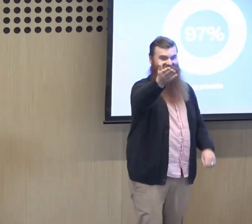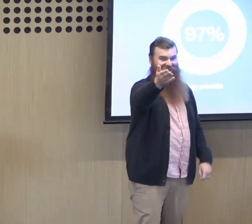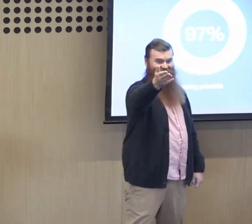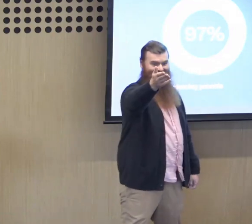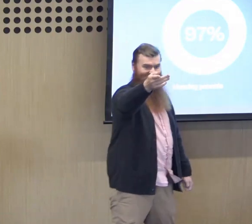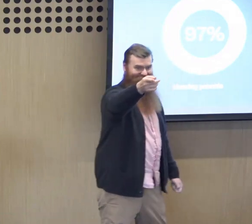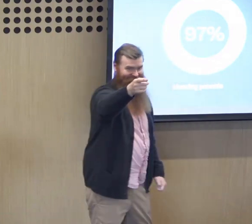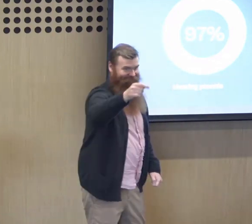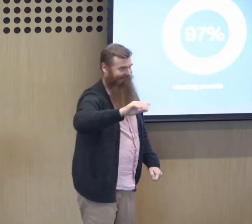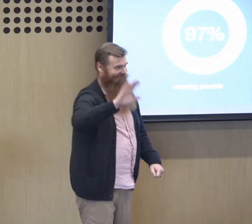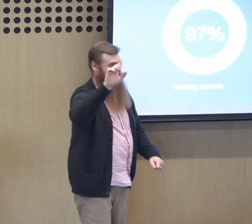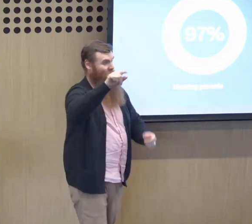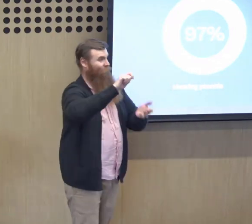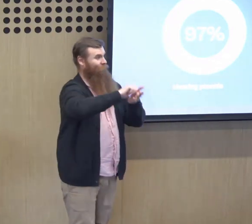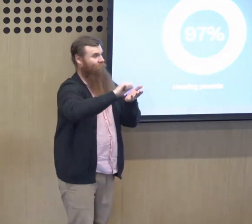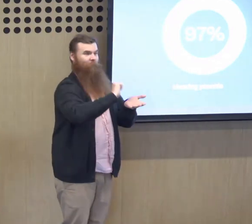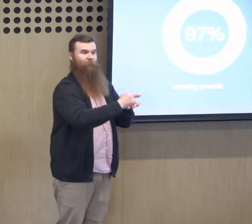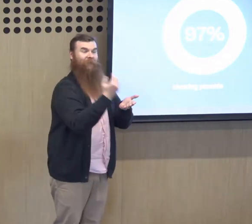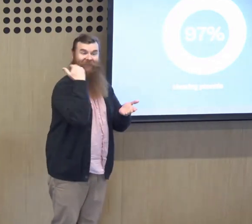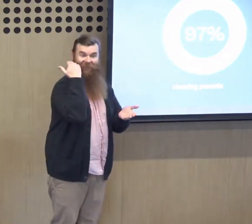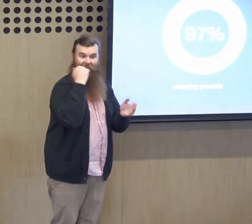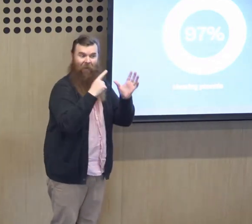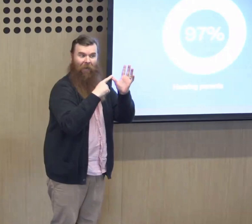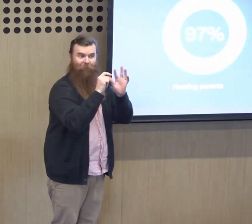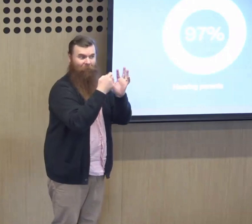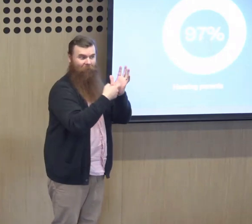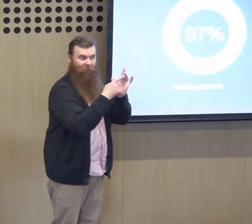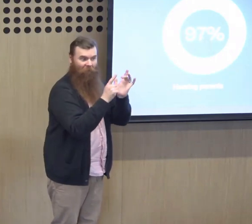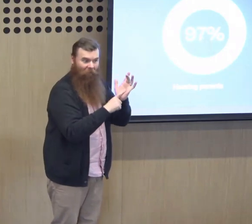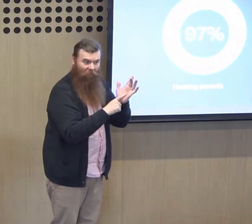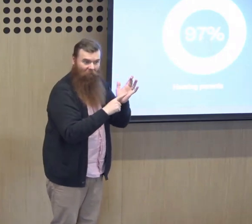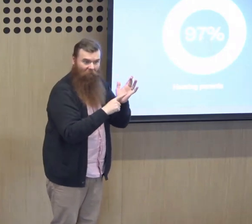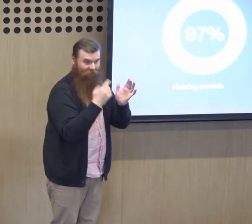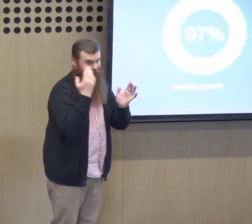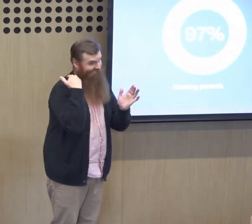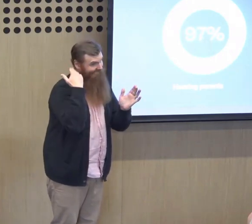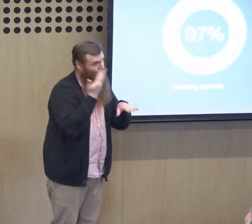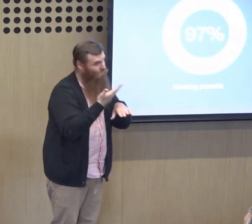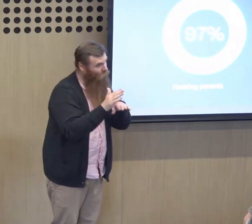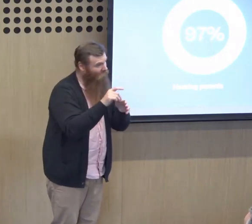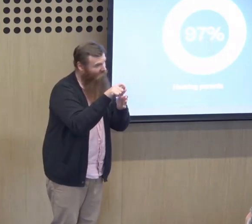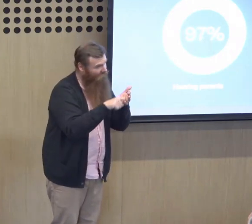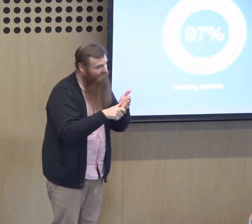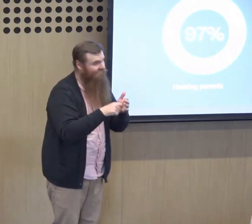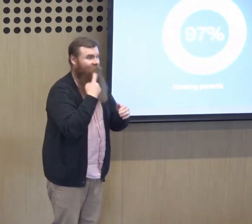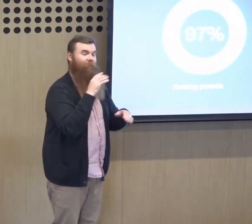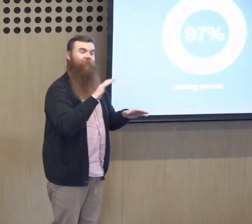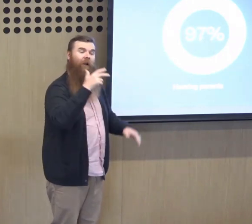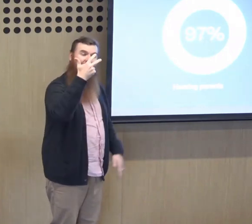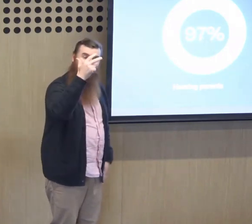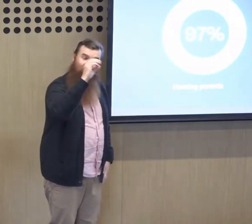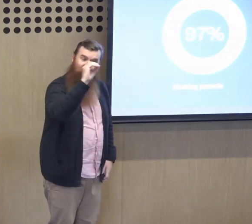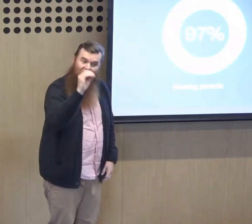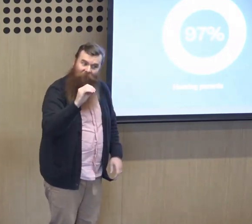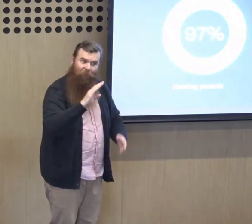group of hearing parents learn sign language to community and Teagan got that right. congratulations. there's,